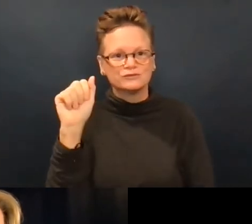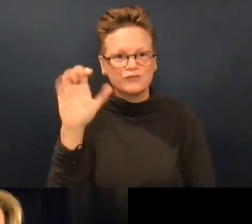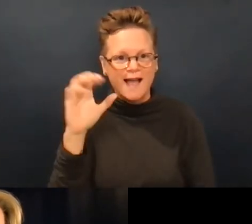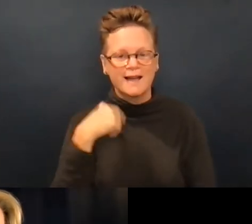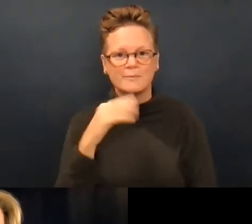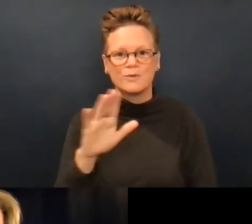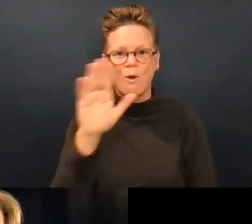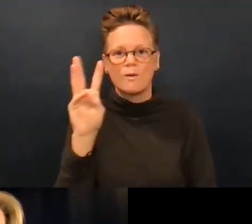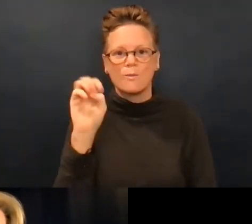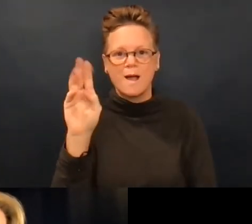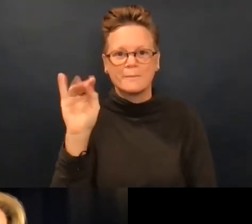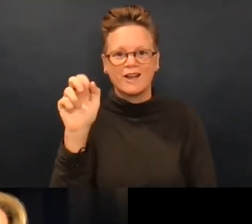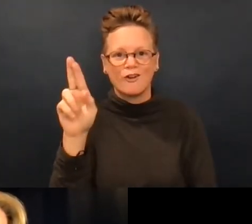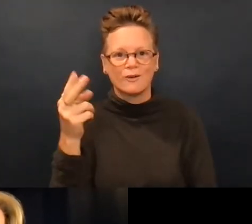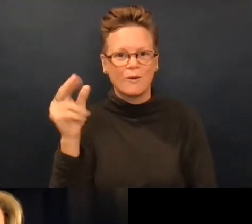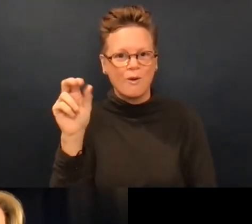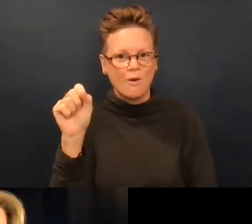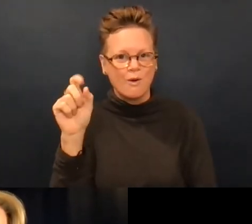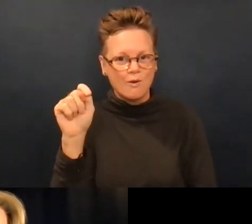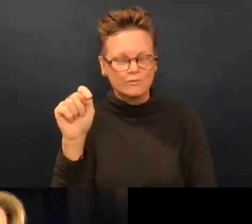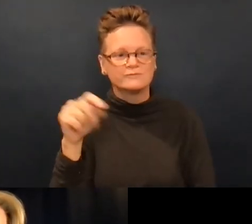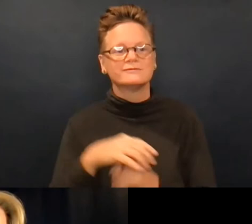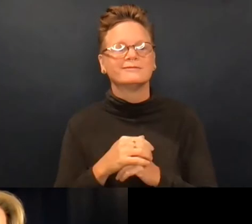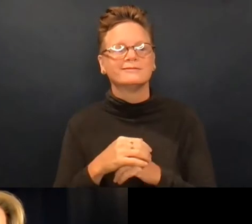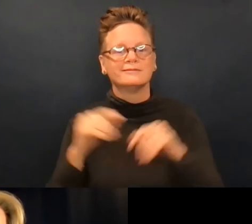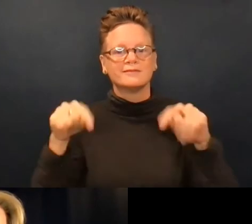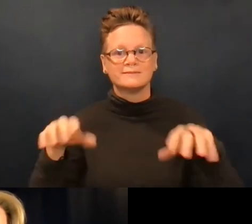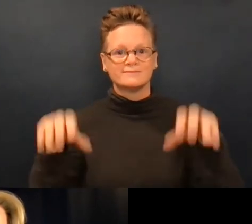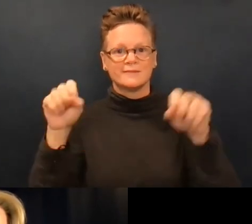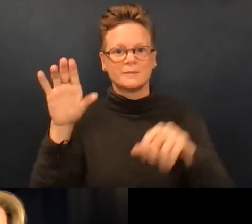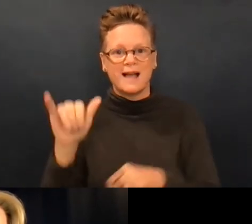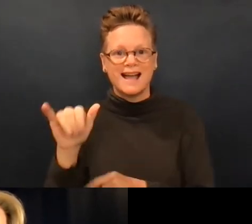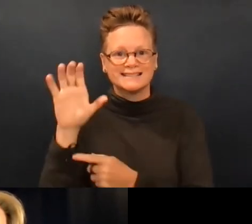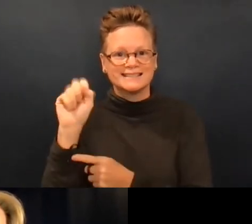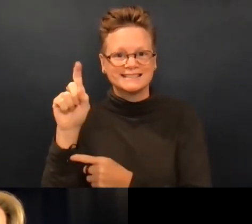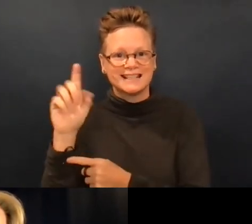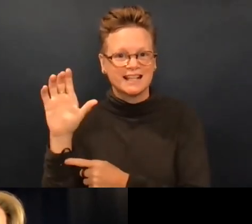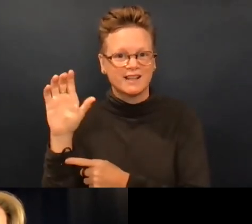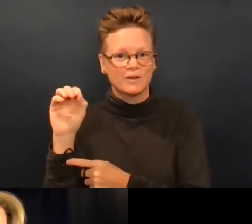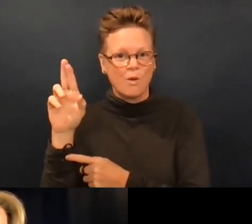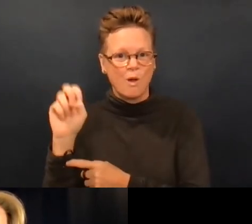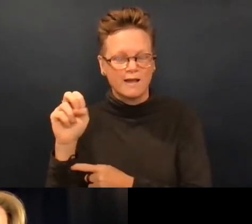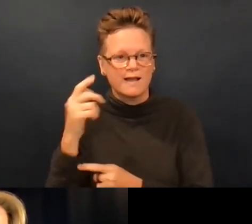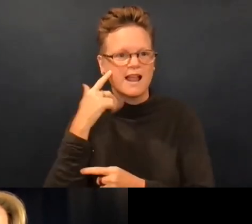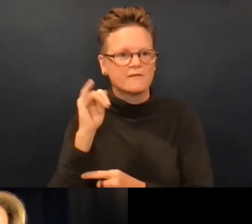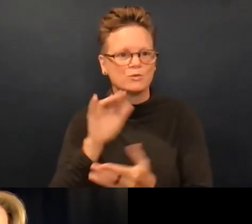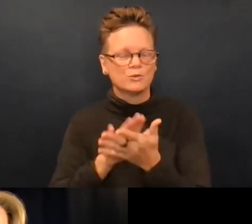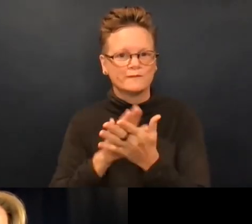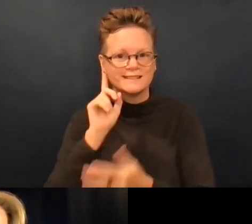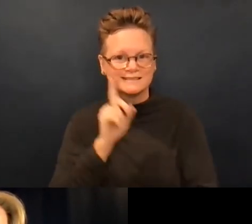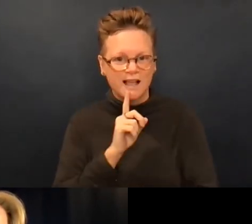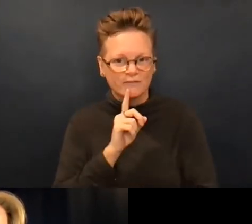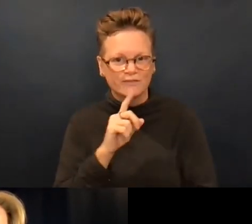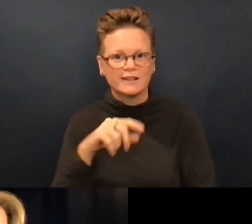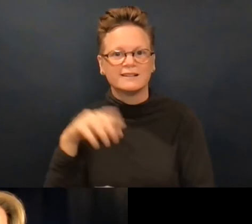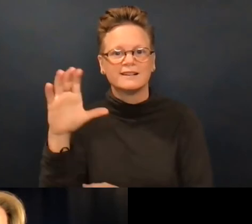-2022. Hi, everybody. I'm Jennifer Ann Cook. Jack, I'm your host for this event, and this is hosted by